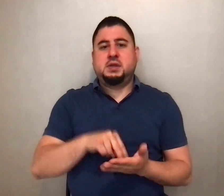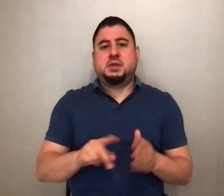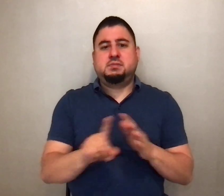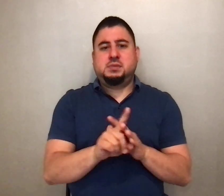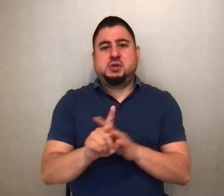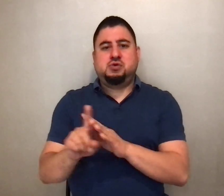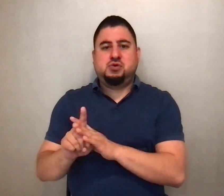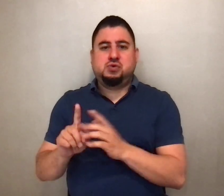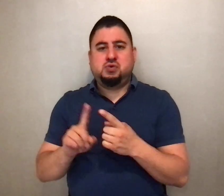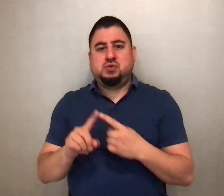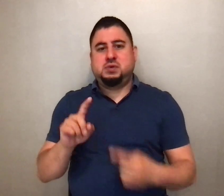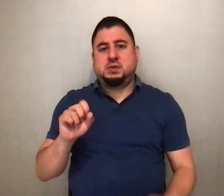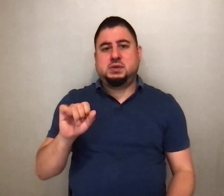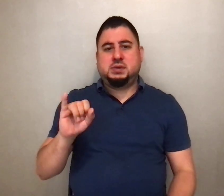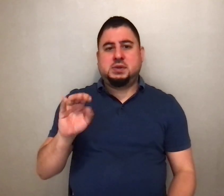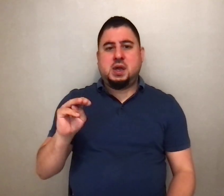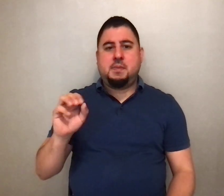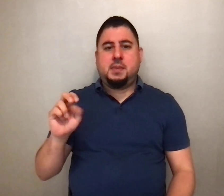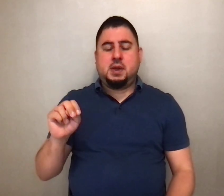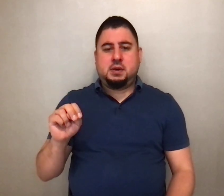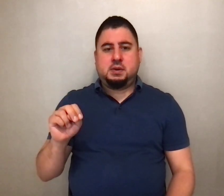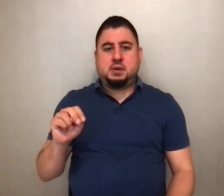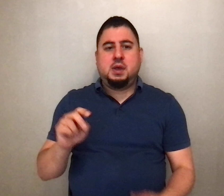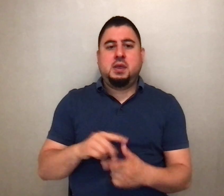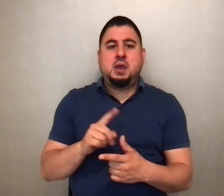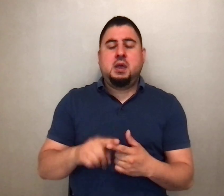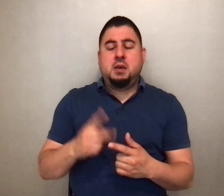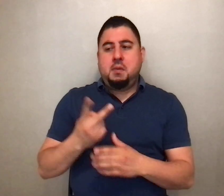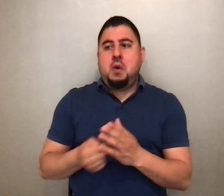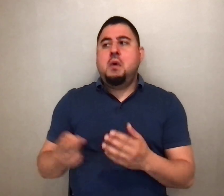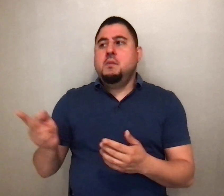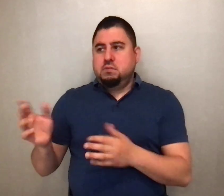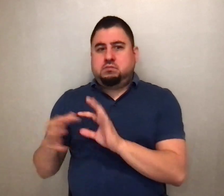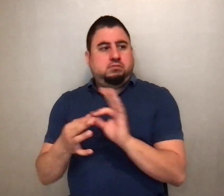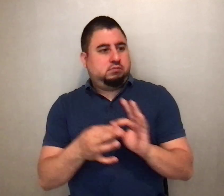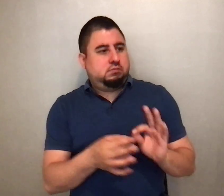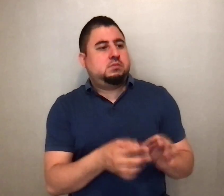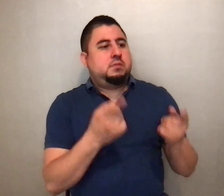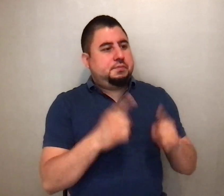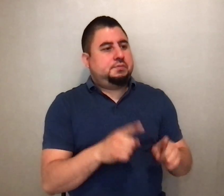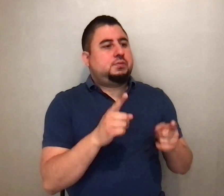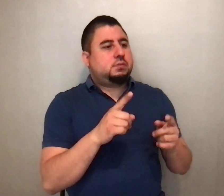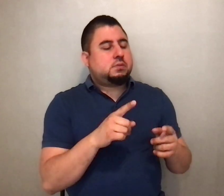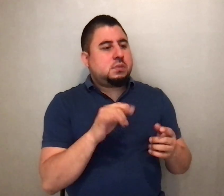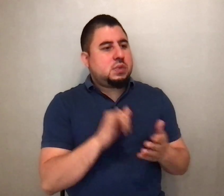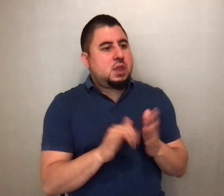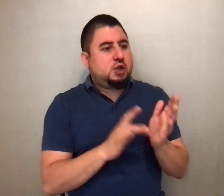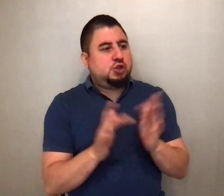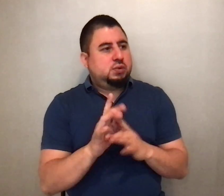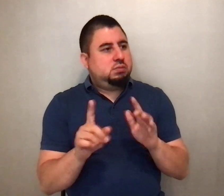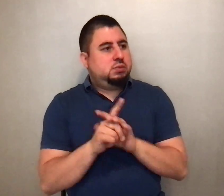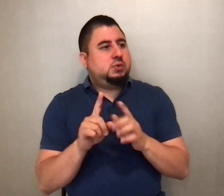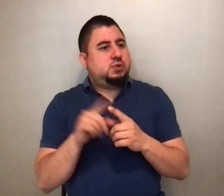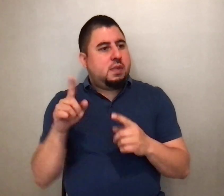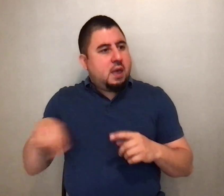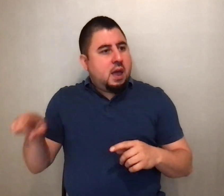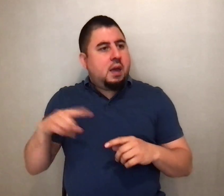Simon. Then the two recounted what had taken place on the way and how he was made known to them